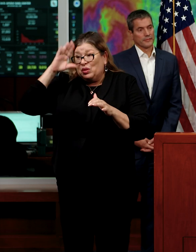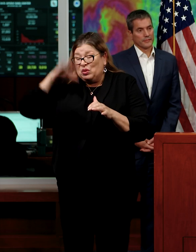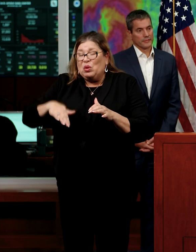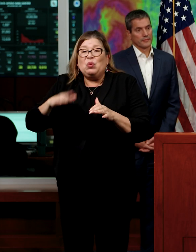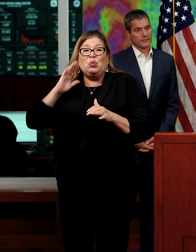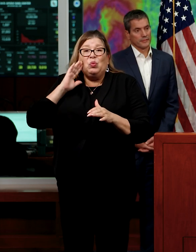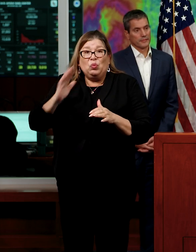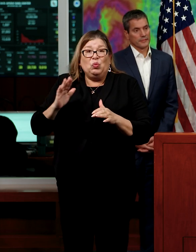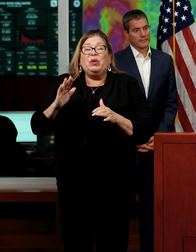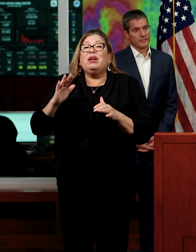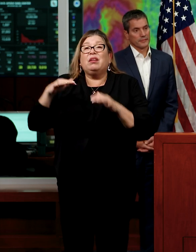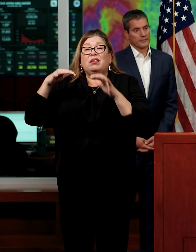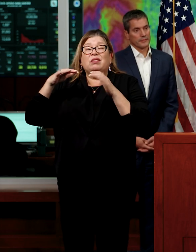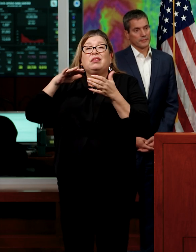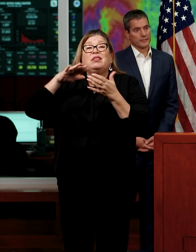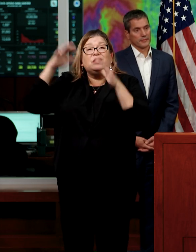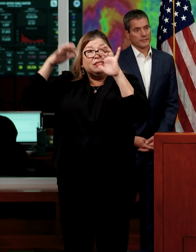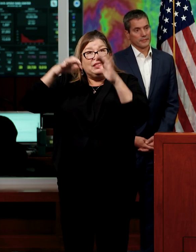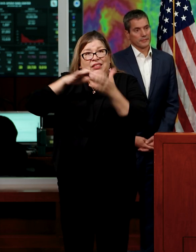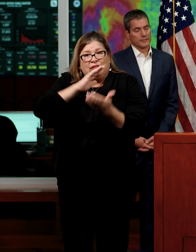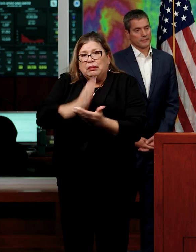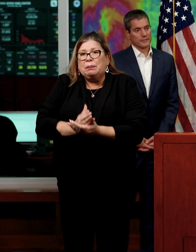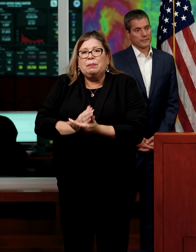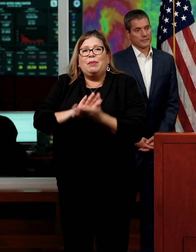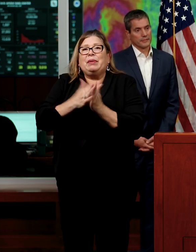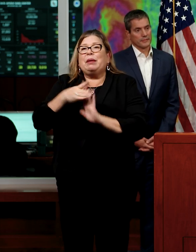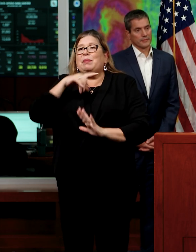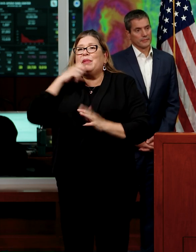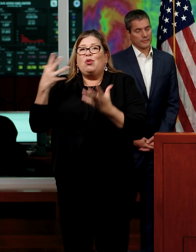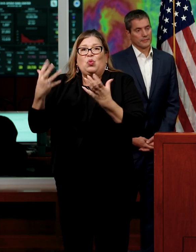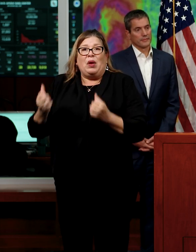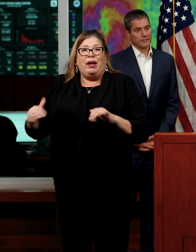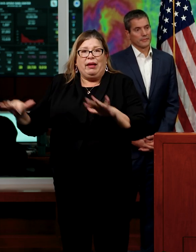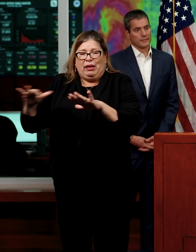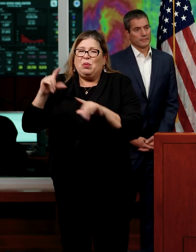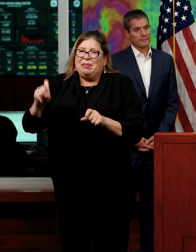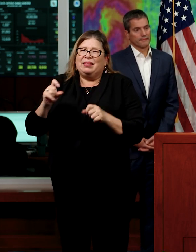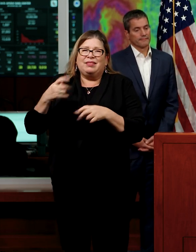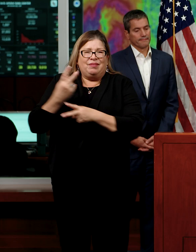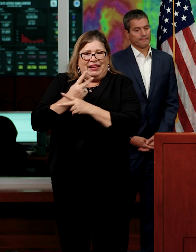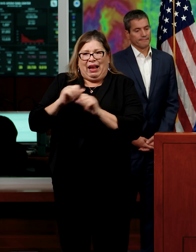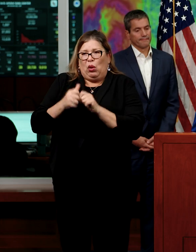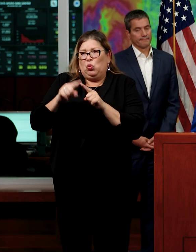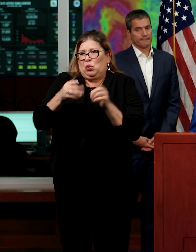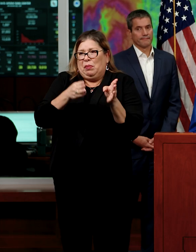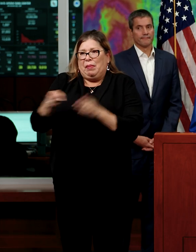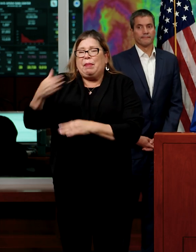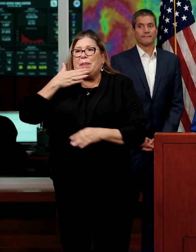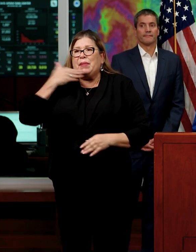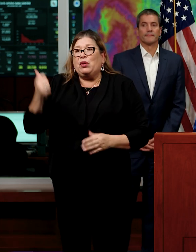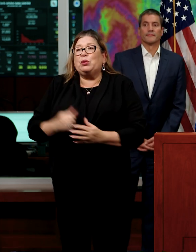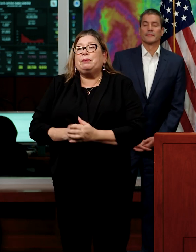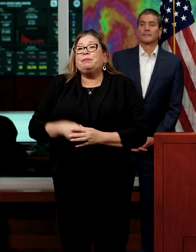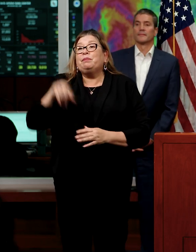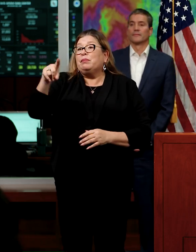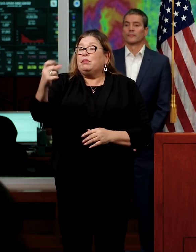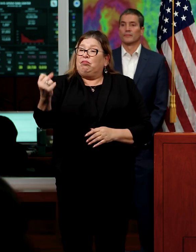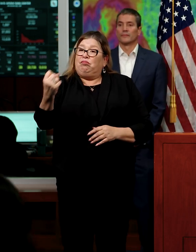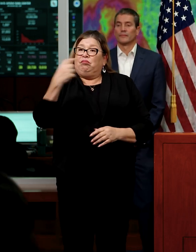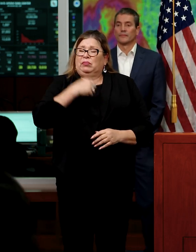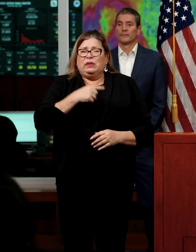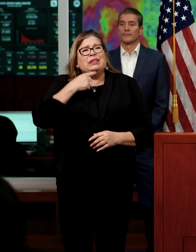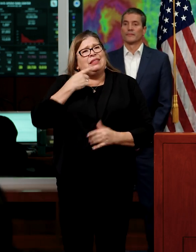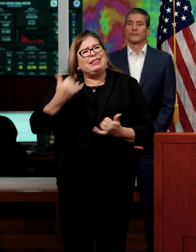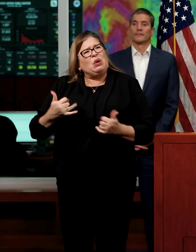will be back into a drought condition, and we have got to prepare for it. With the continuous